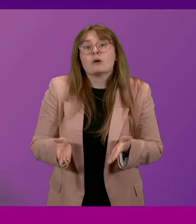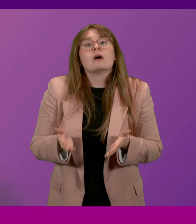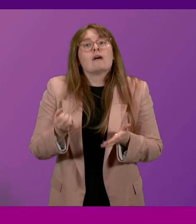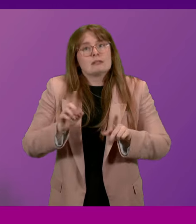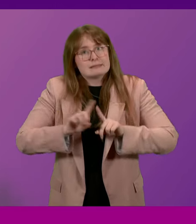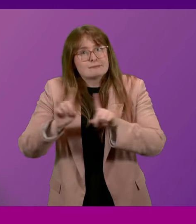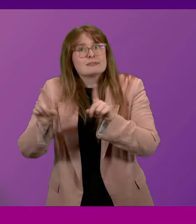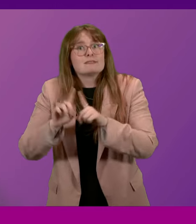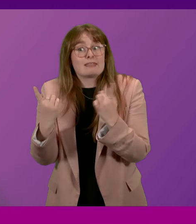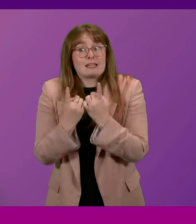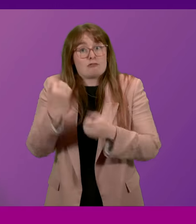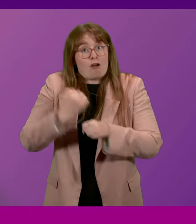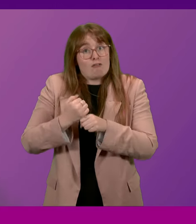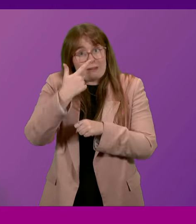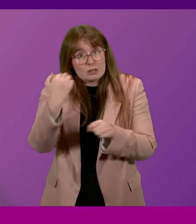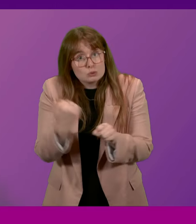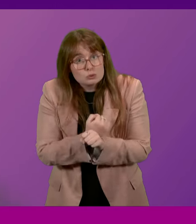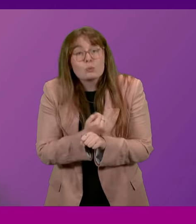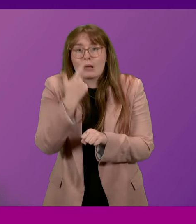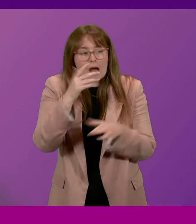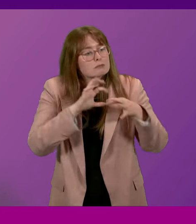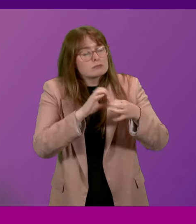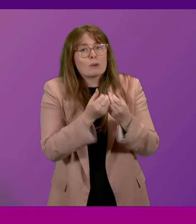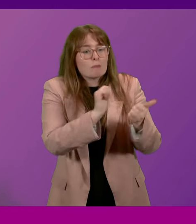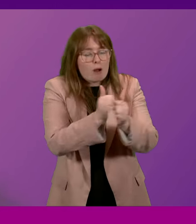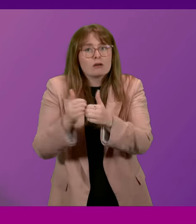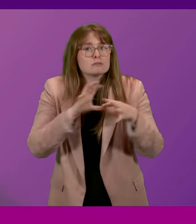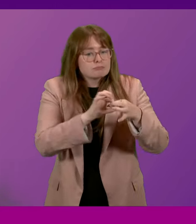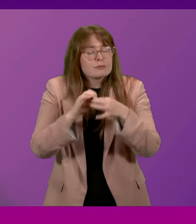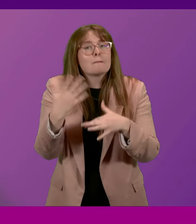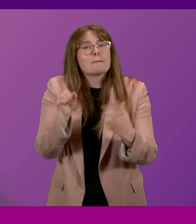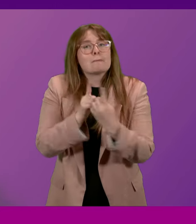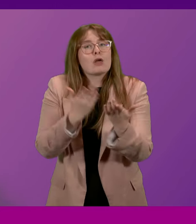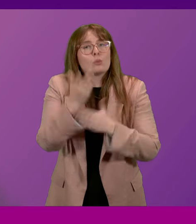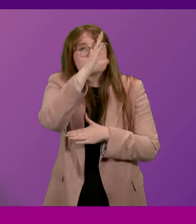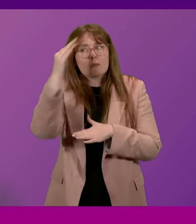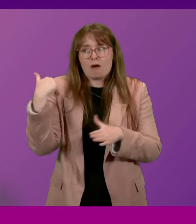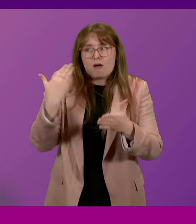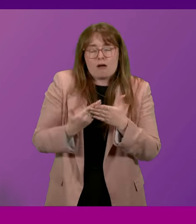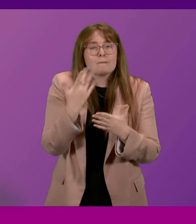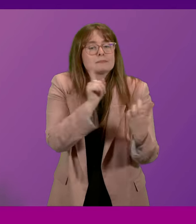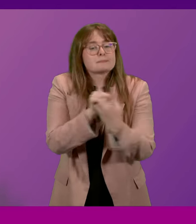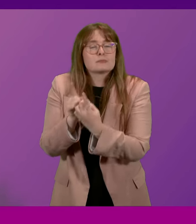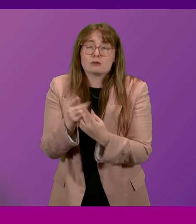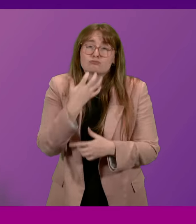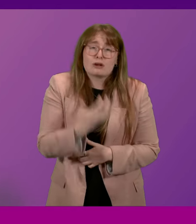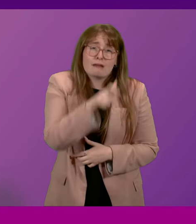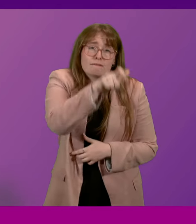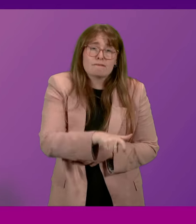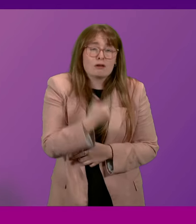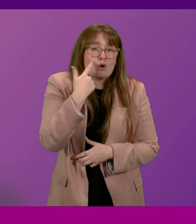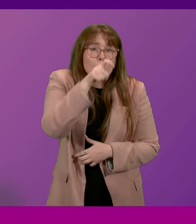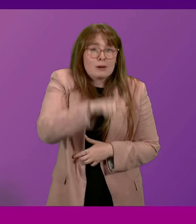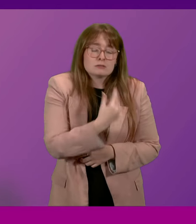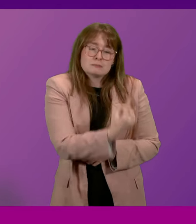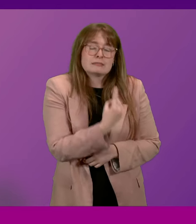range of measures the government can take. We can obviously work with partners. I met over the summer with a brave young person who